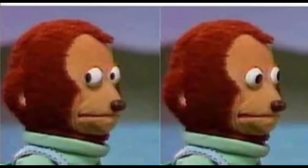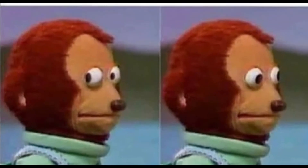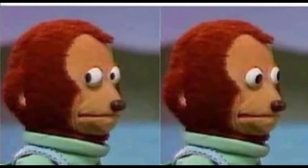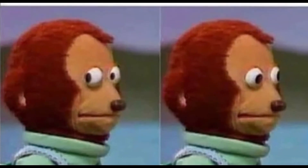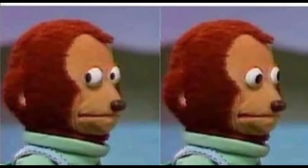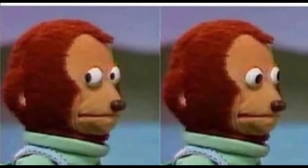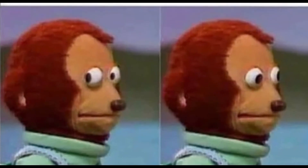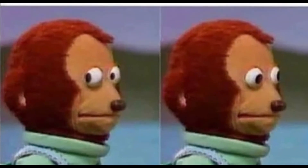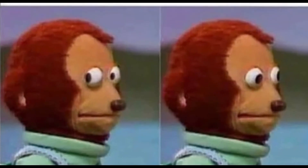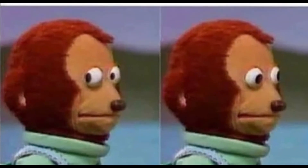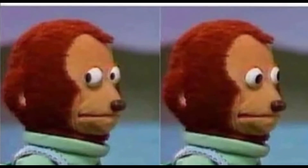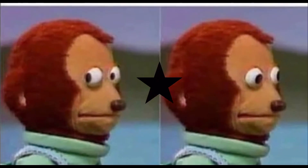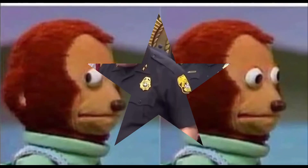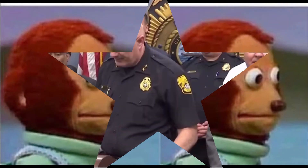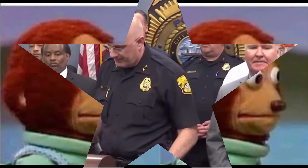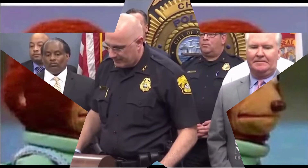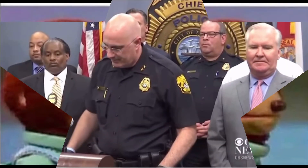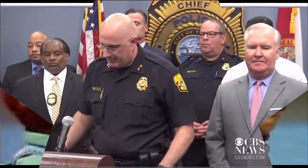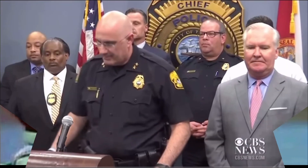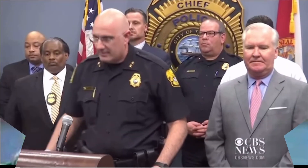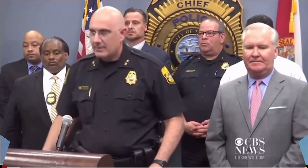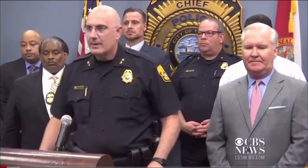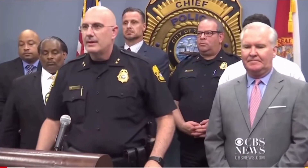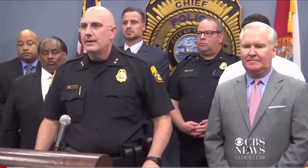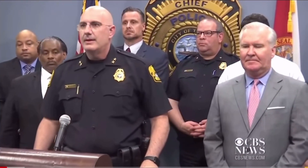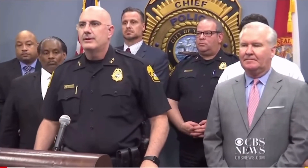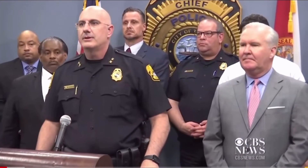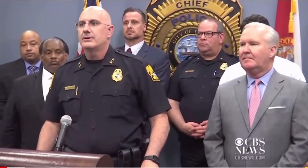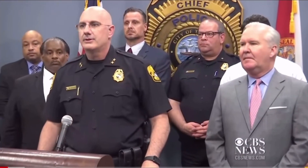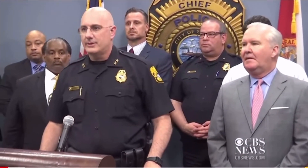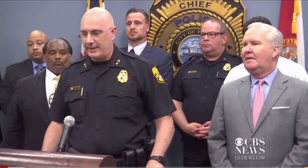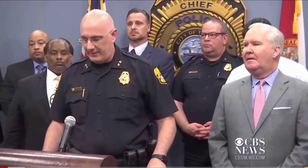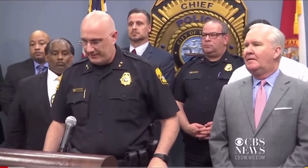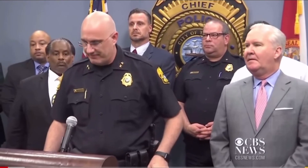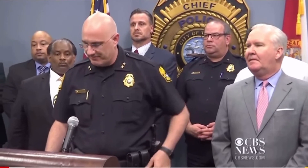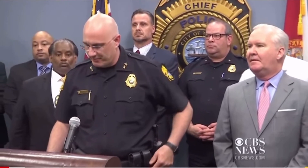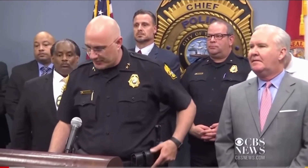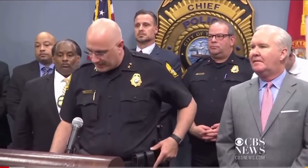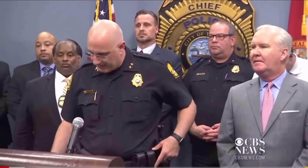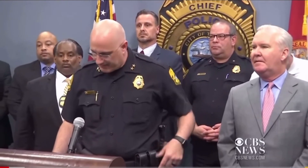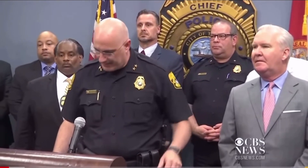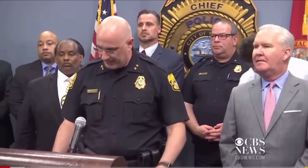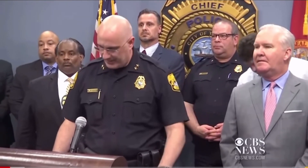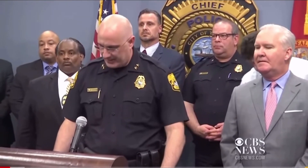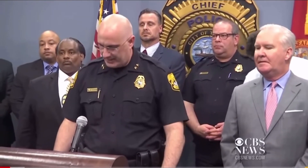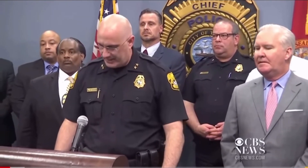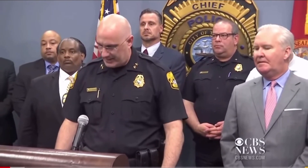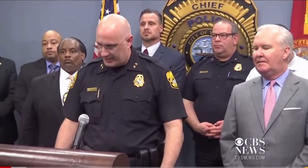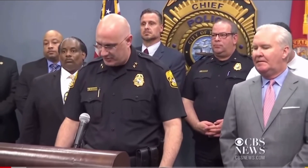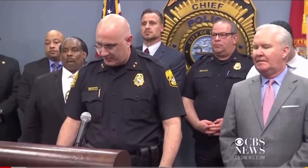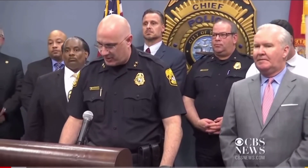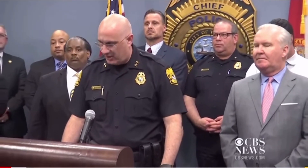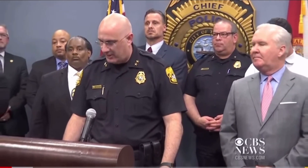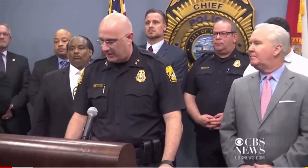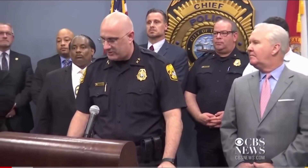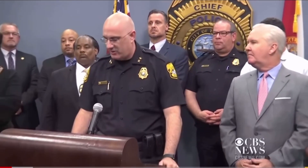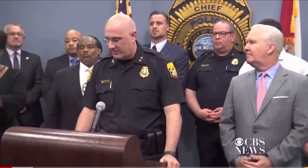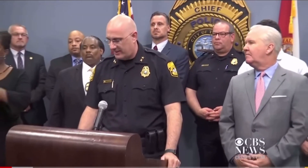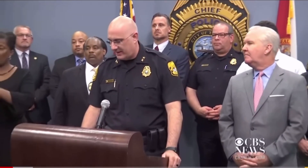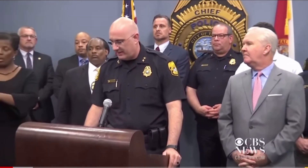really need to know a where are they now. Let's get into the next bullshit. As you recall, on October 9th,